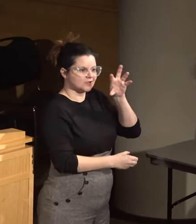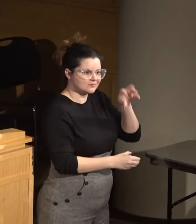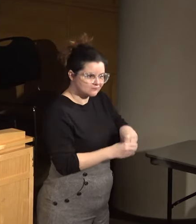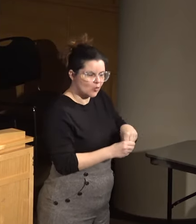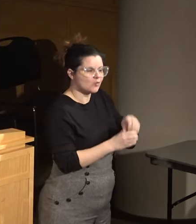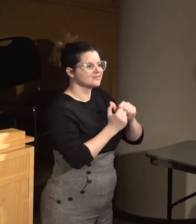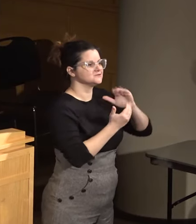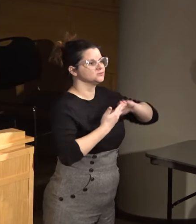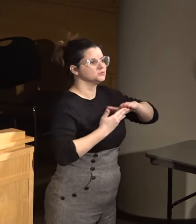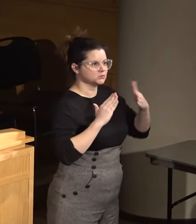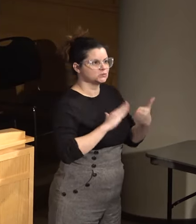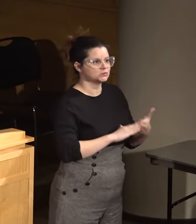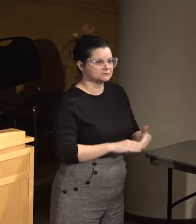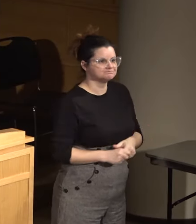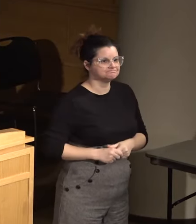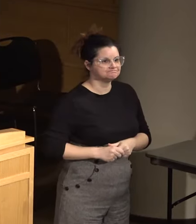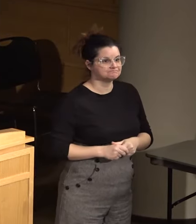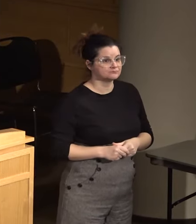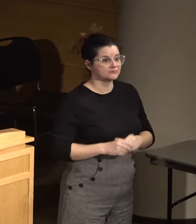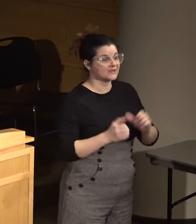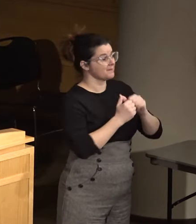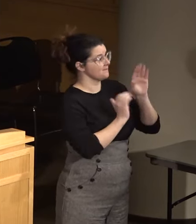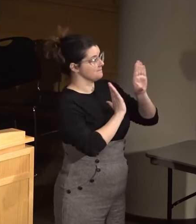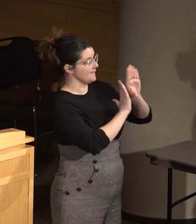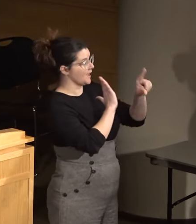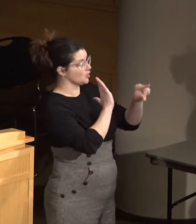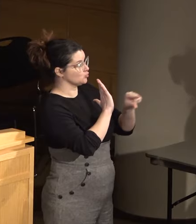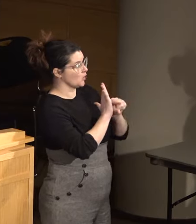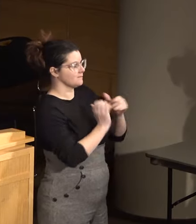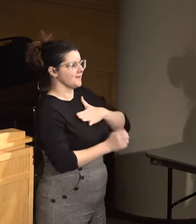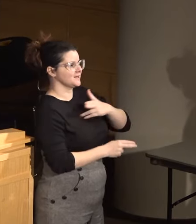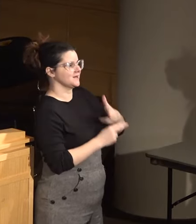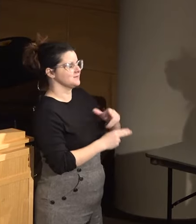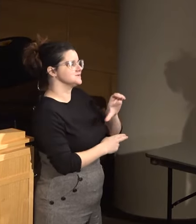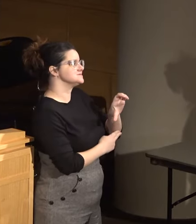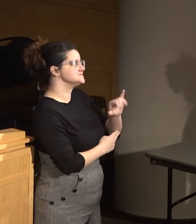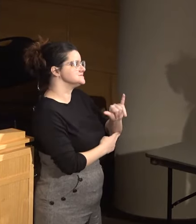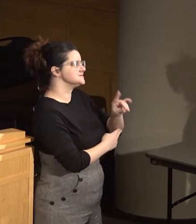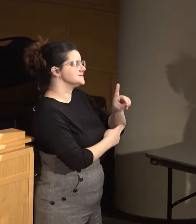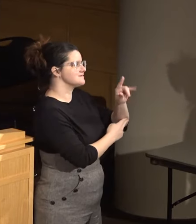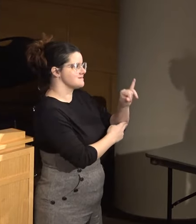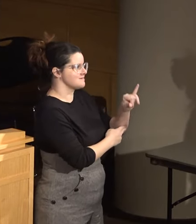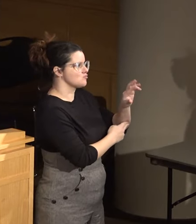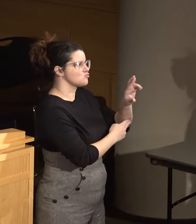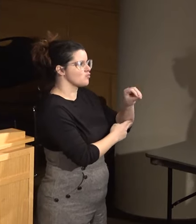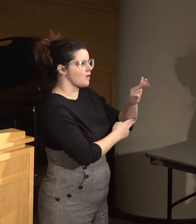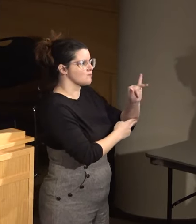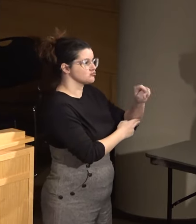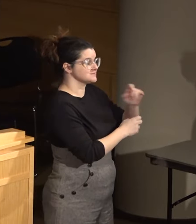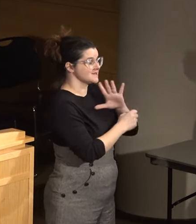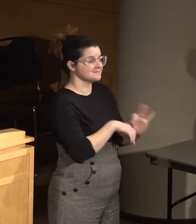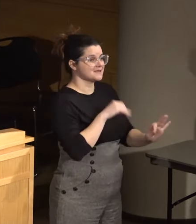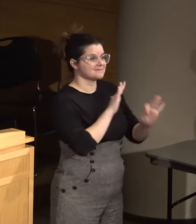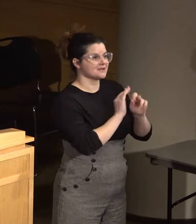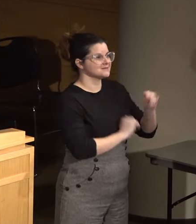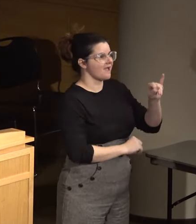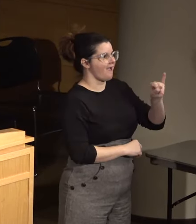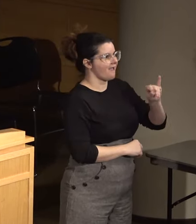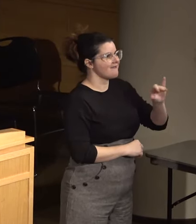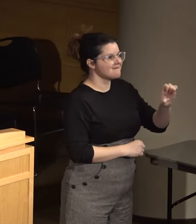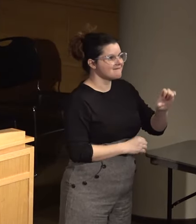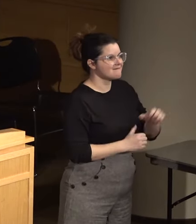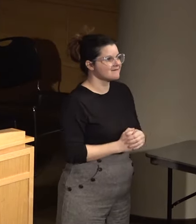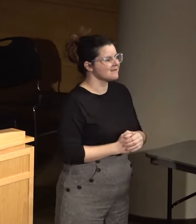community. By way of background, my name is Sydney Roberts and if selected as the independent evaluator,